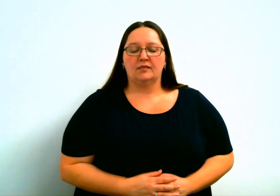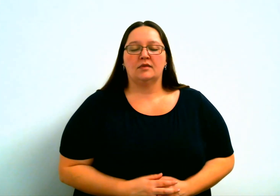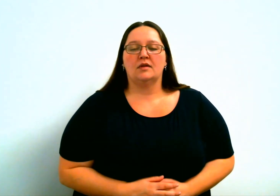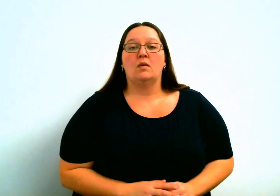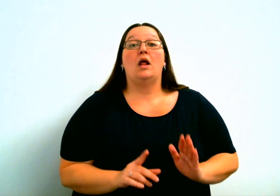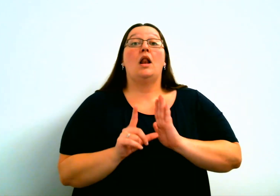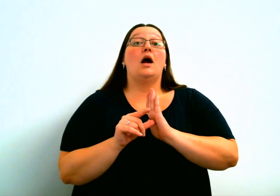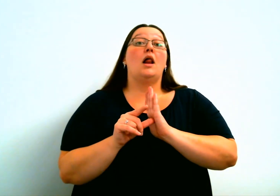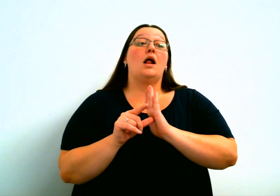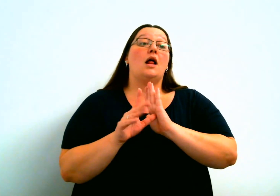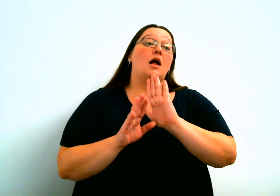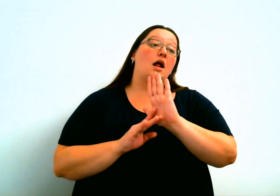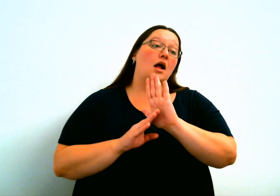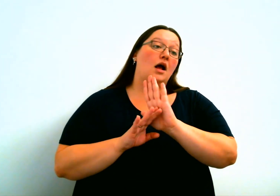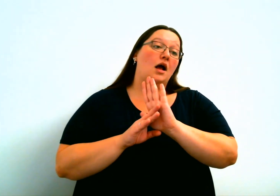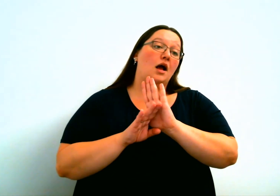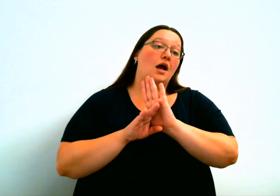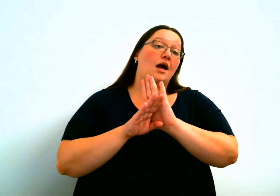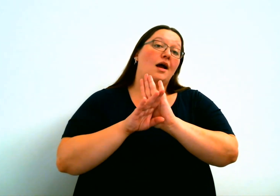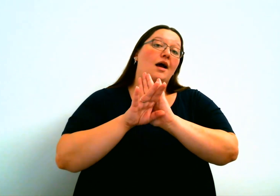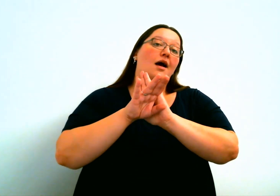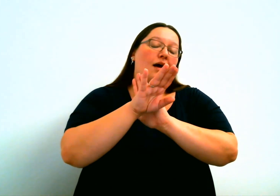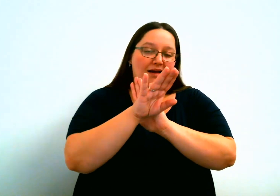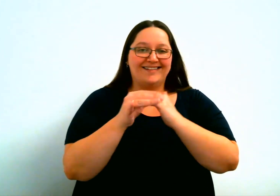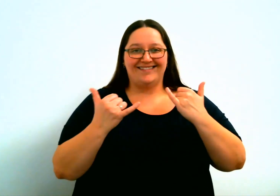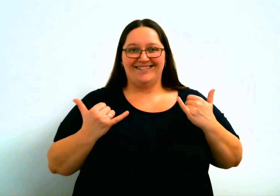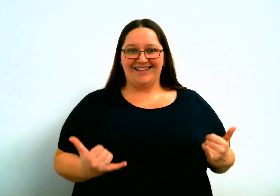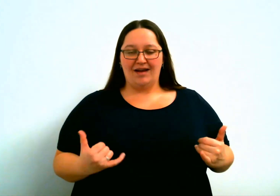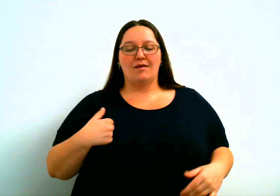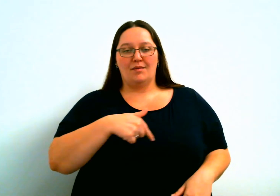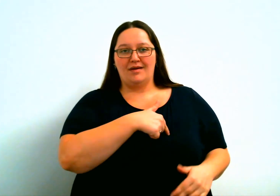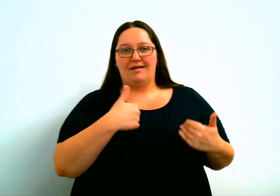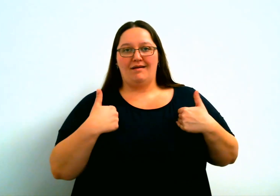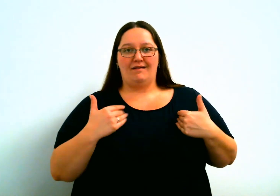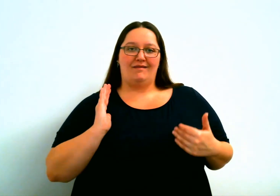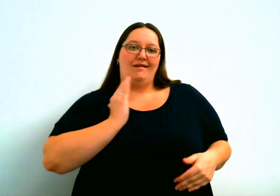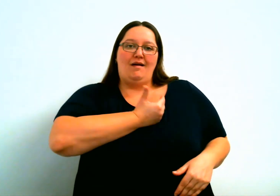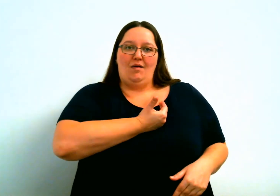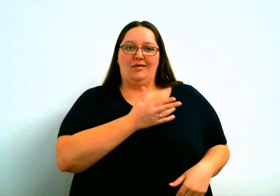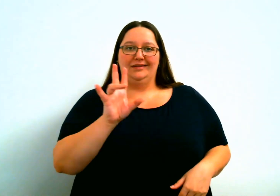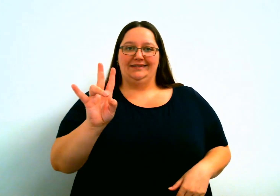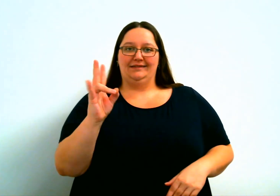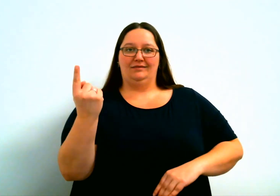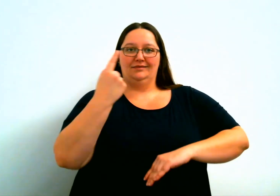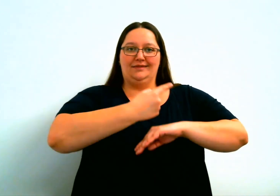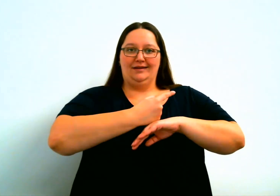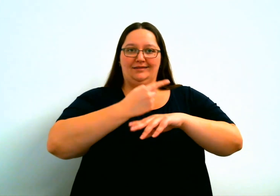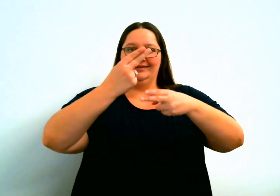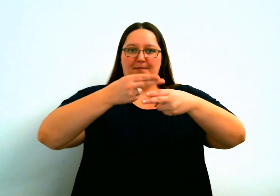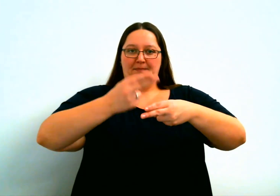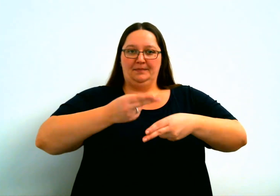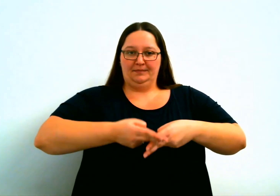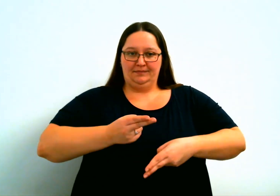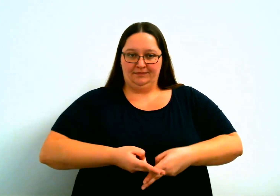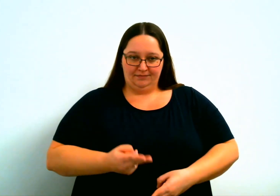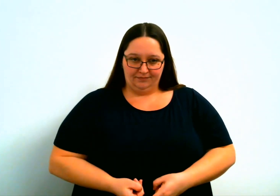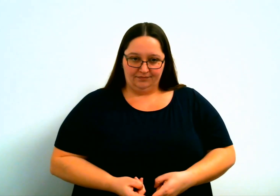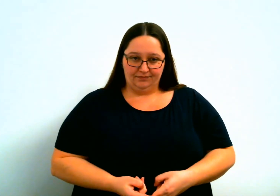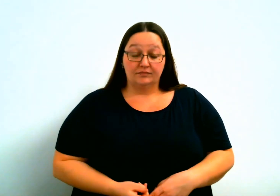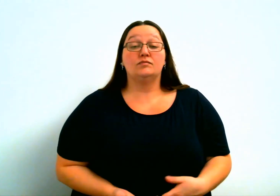So the Anglo-Saxons changed it to honor those gods. As time went on, we finally have what we call